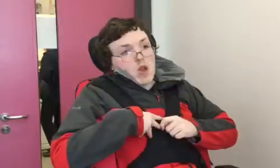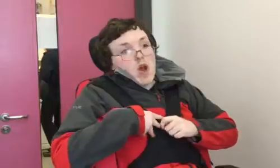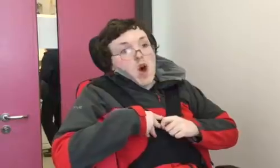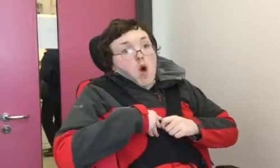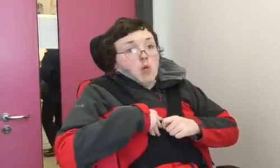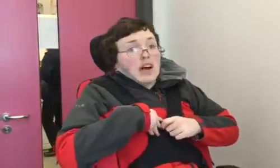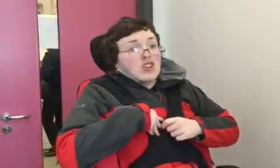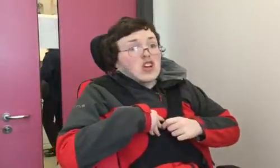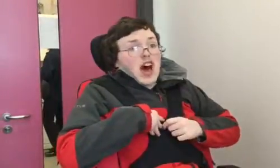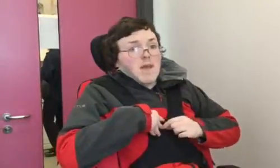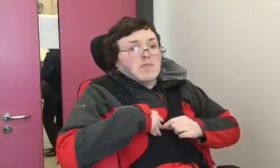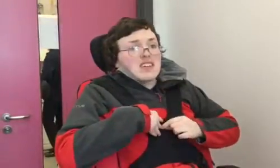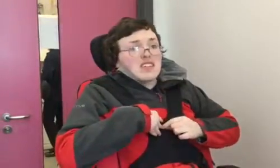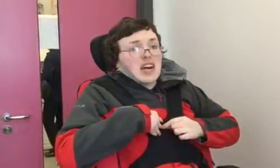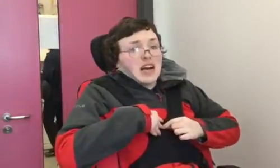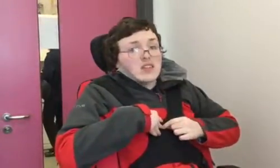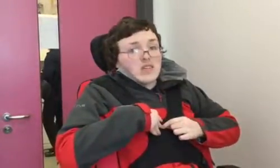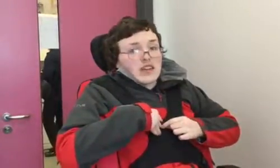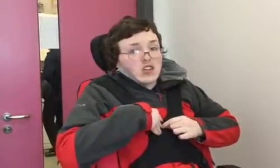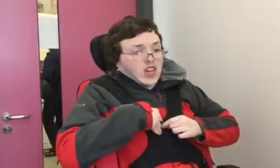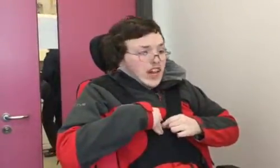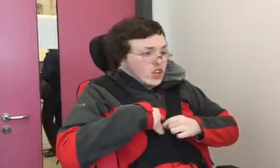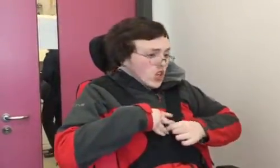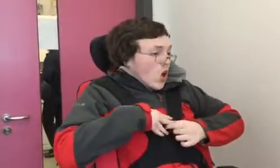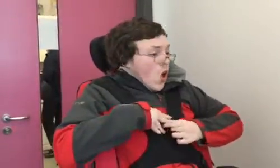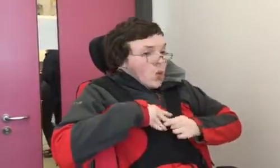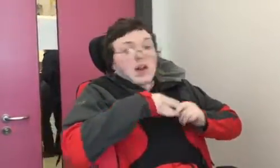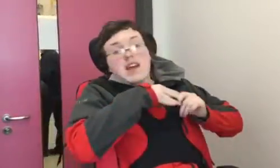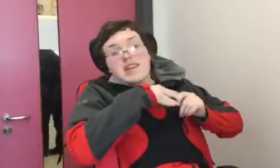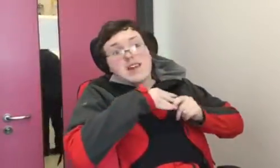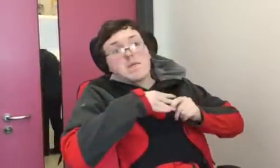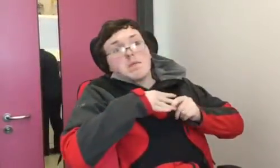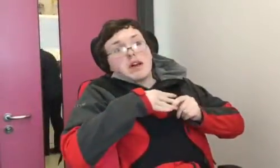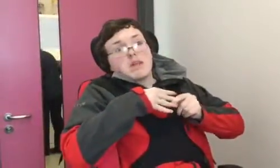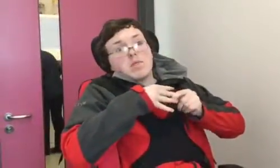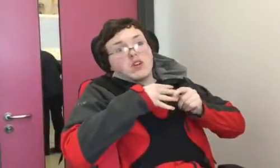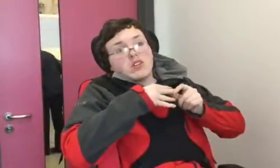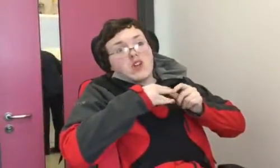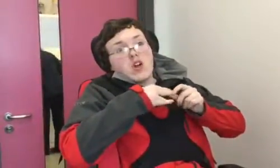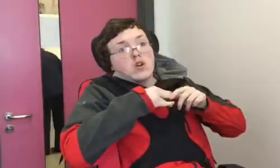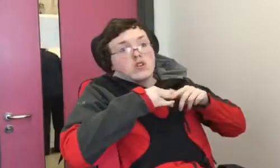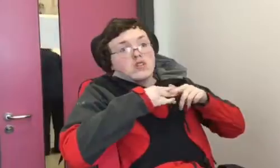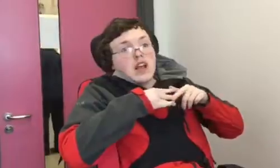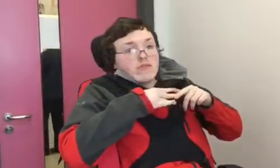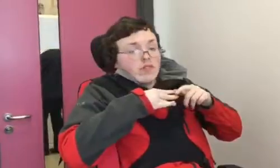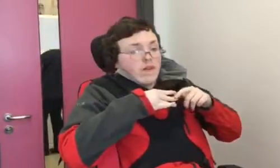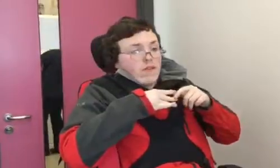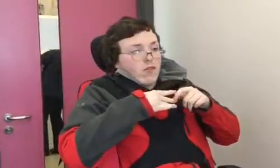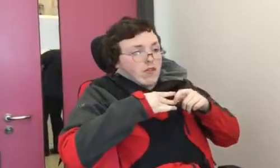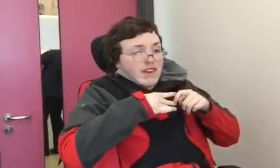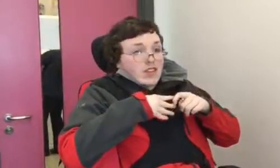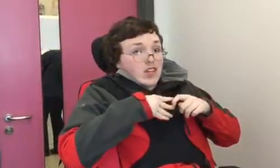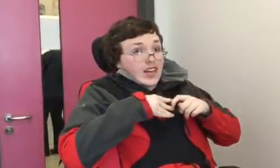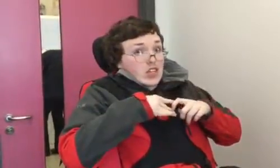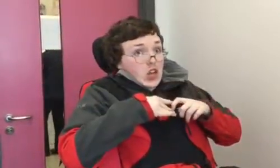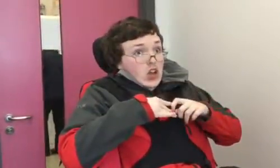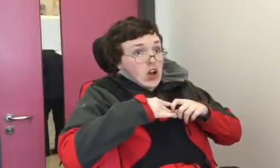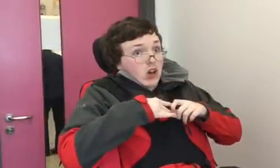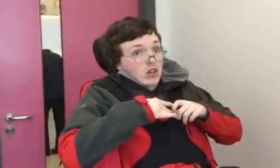Why should I be denied of an education when an able-bodied person doesn't have to fight for their education at all?